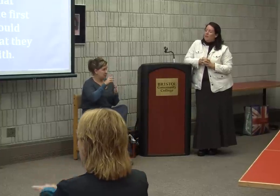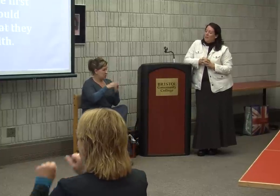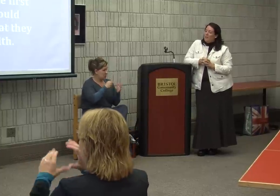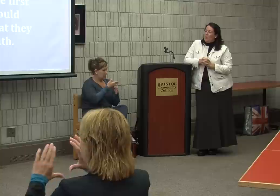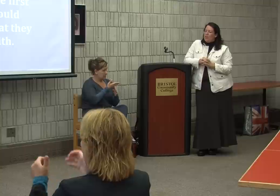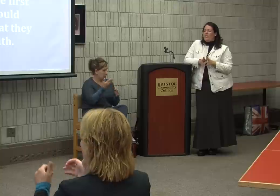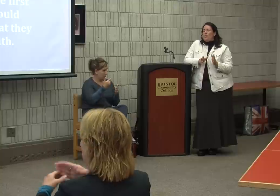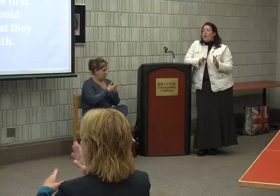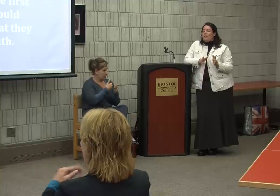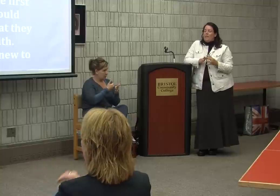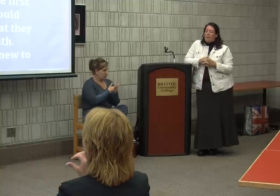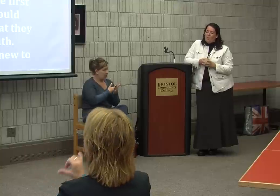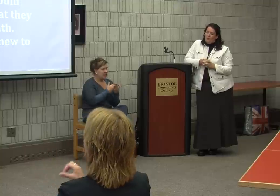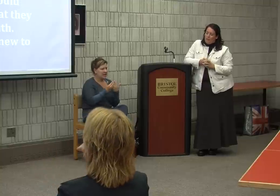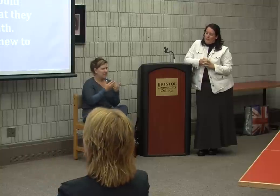or did you already know everything?